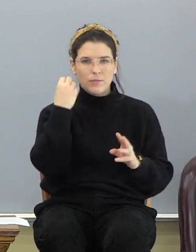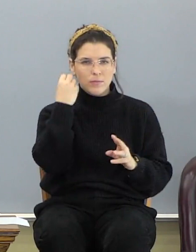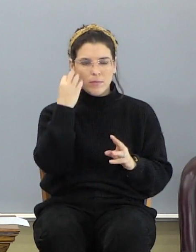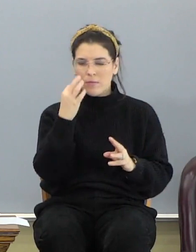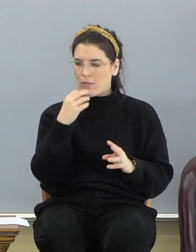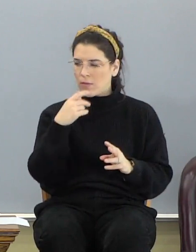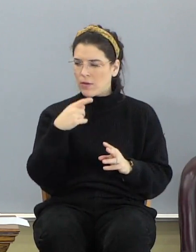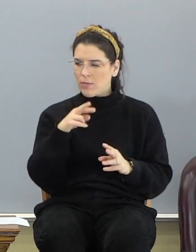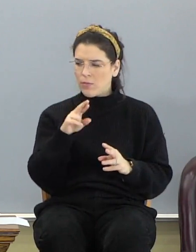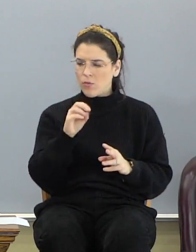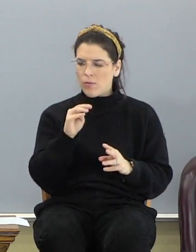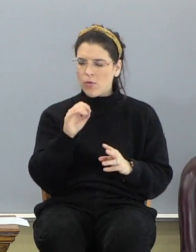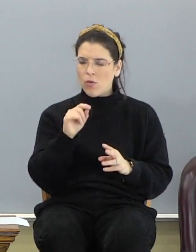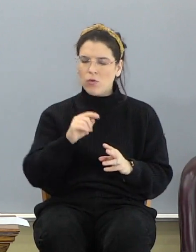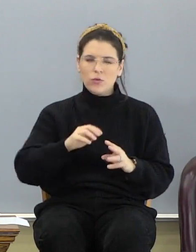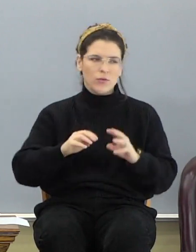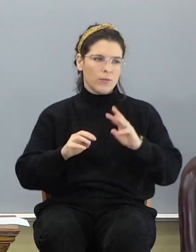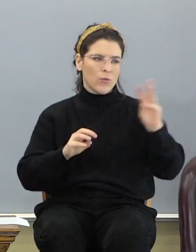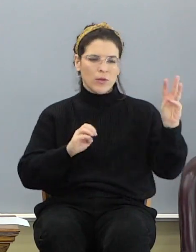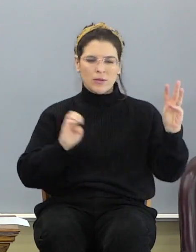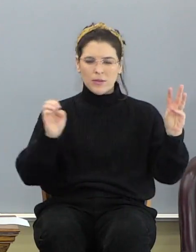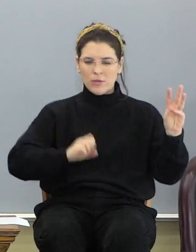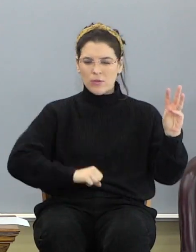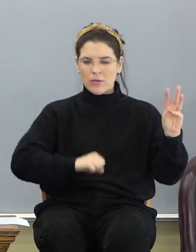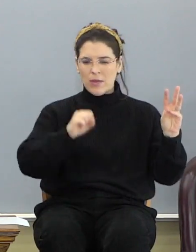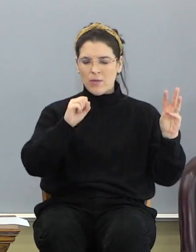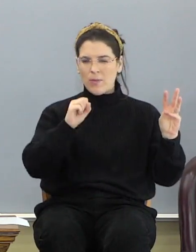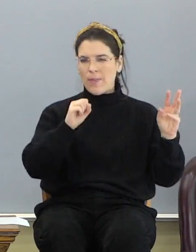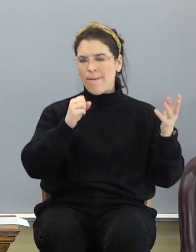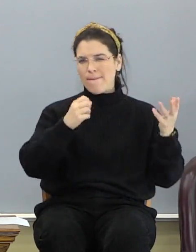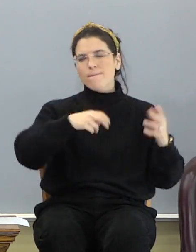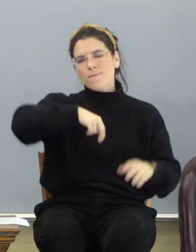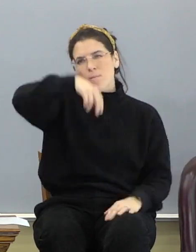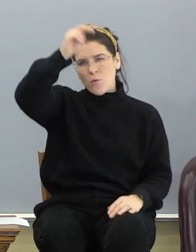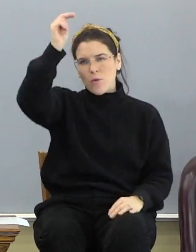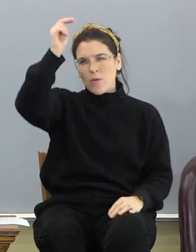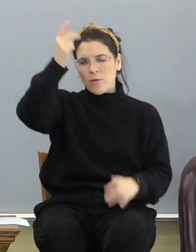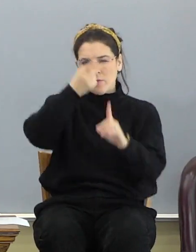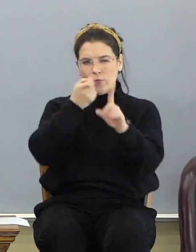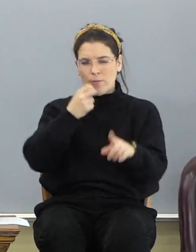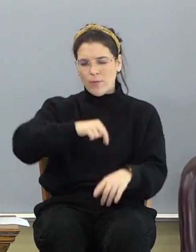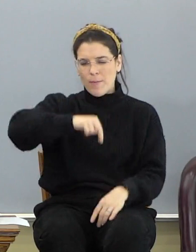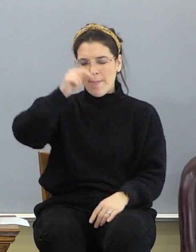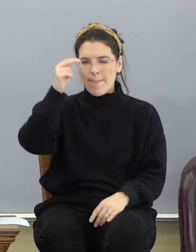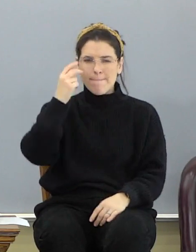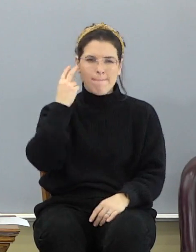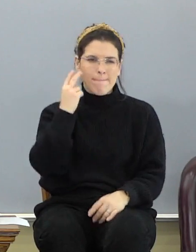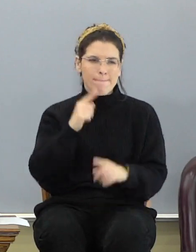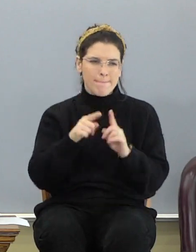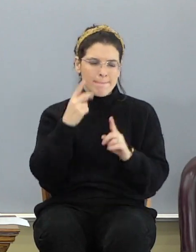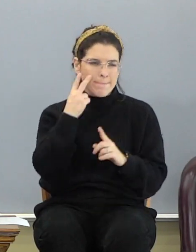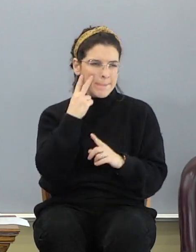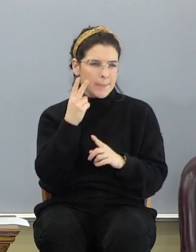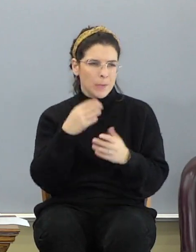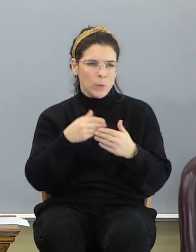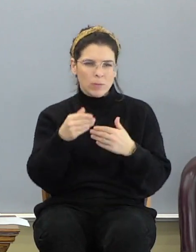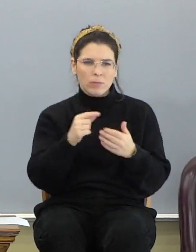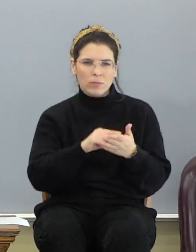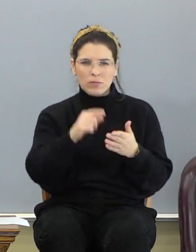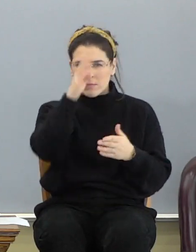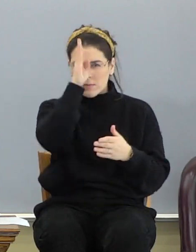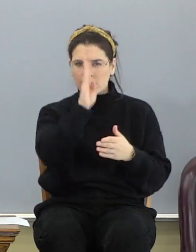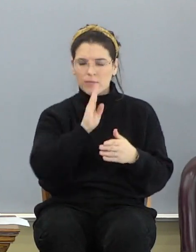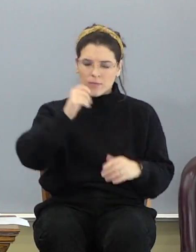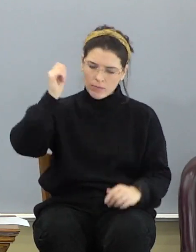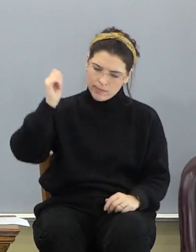doesn't come from the east, the west, or the south, where does it come from? From the north, right? Well, look at it, it says the next verse, but God is the